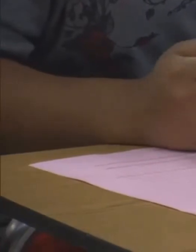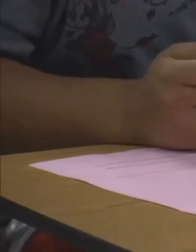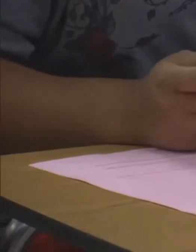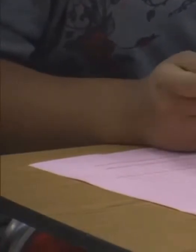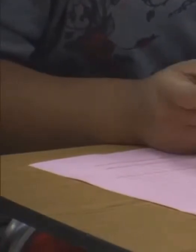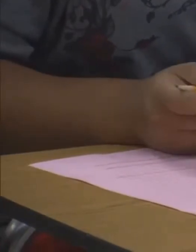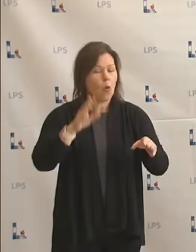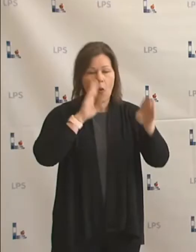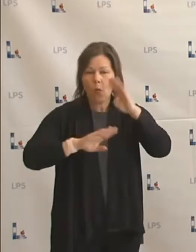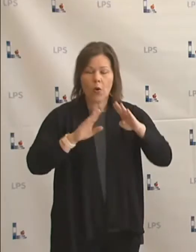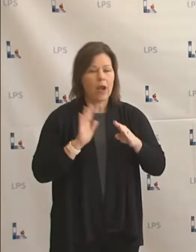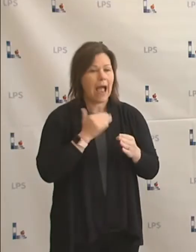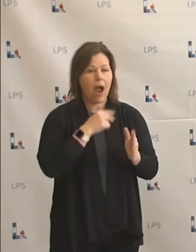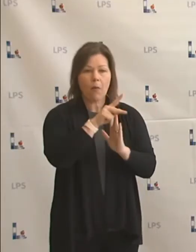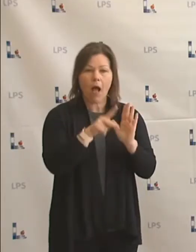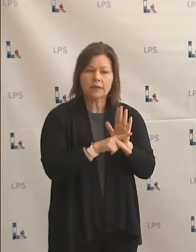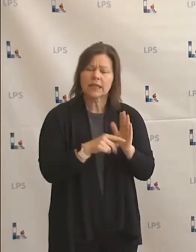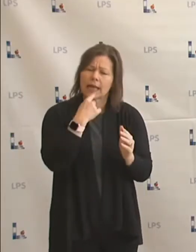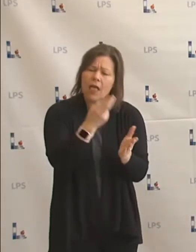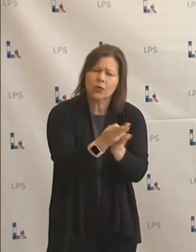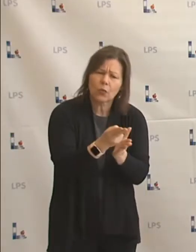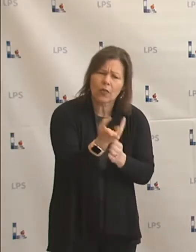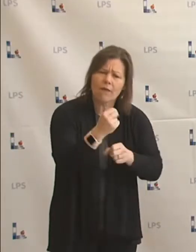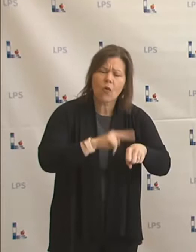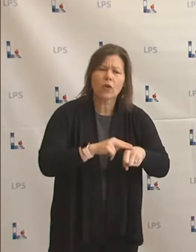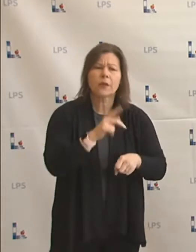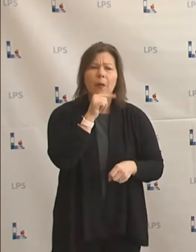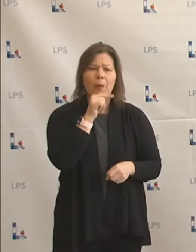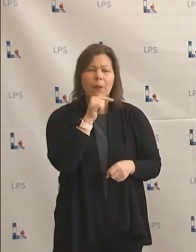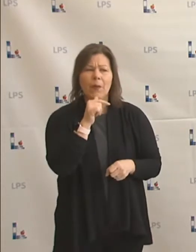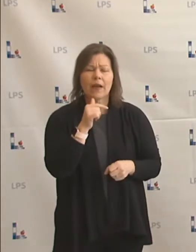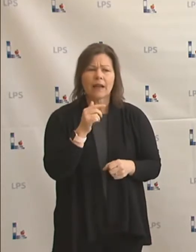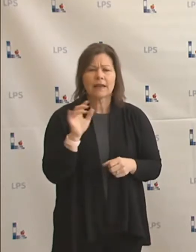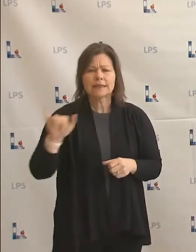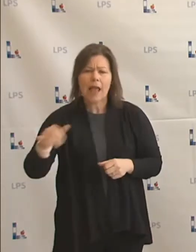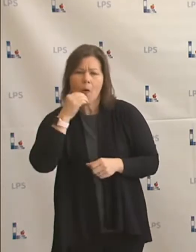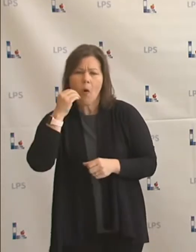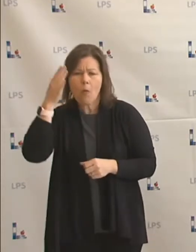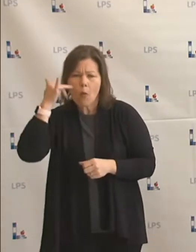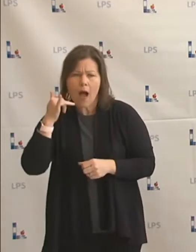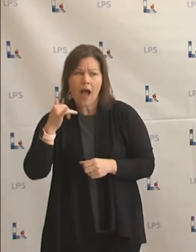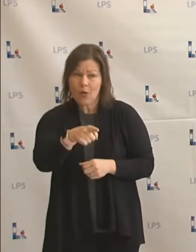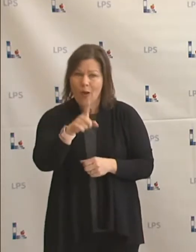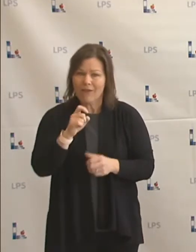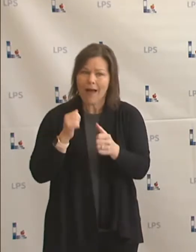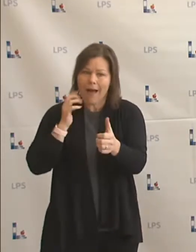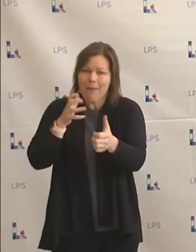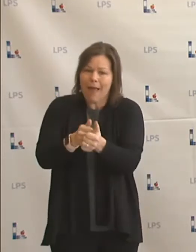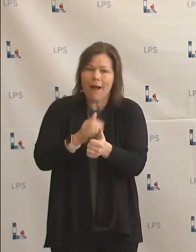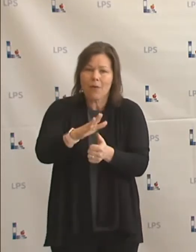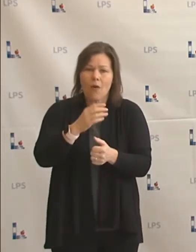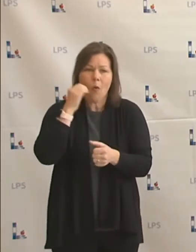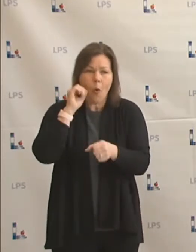worry about the attendance policy, be truthful and honest with regard to, you know, why you're home. Know you have to make up the work at some point.